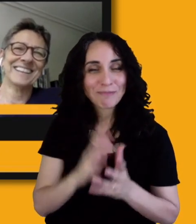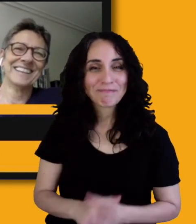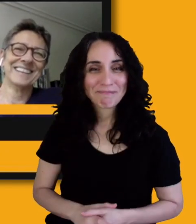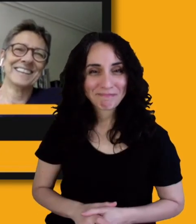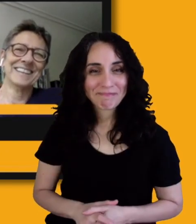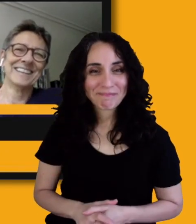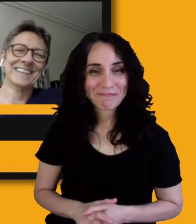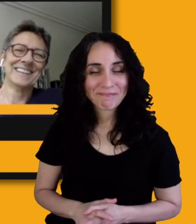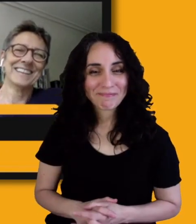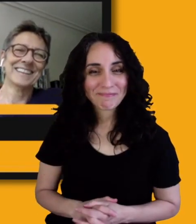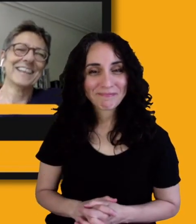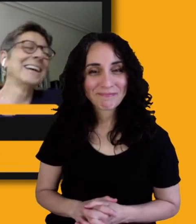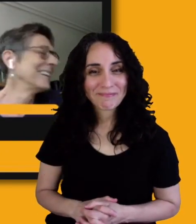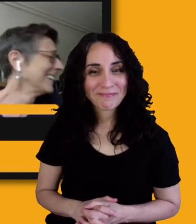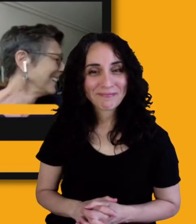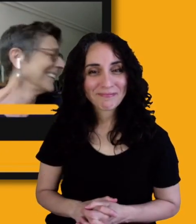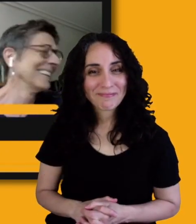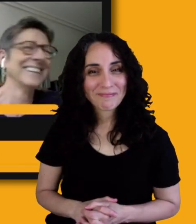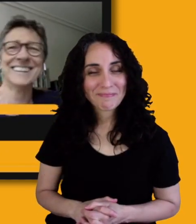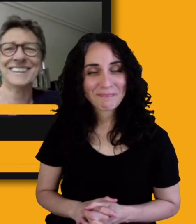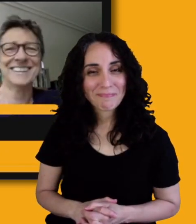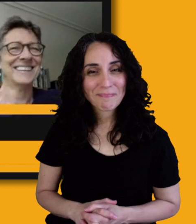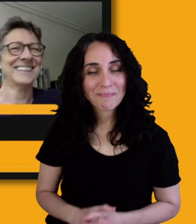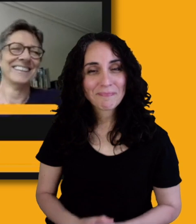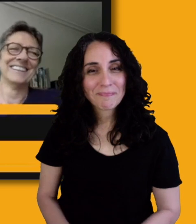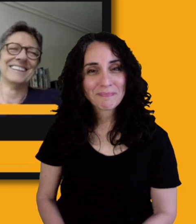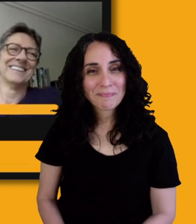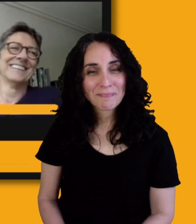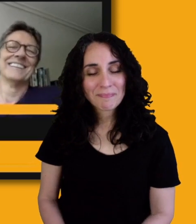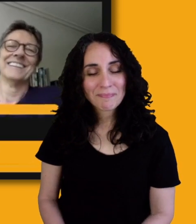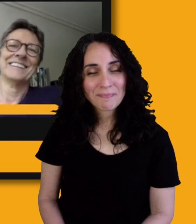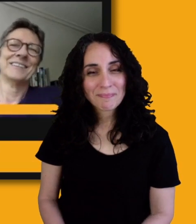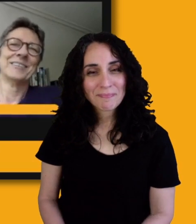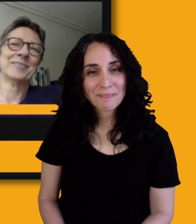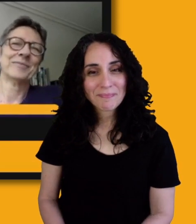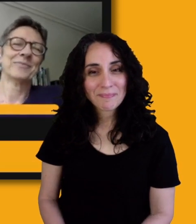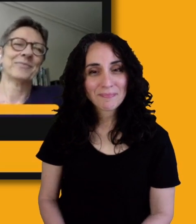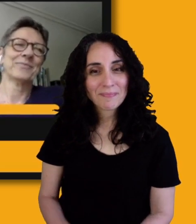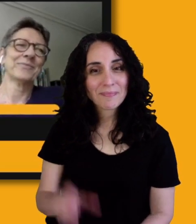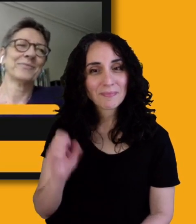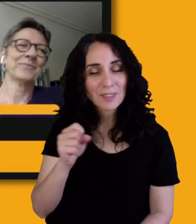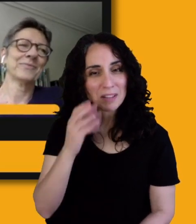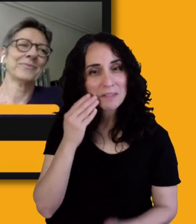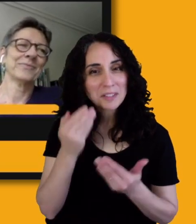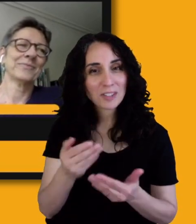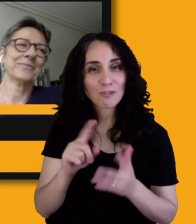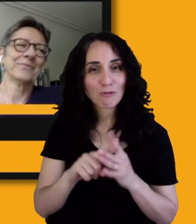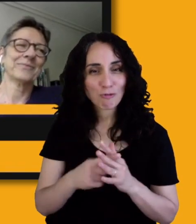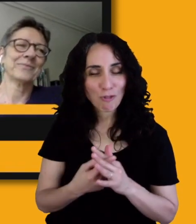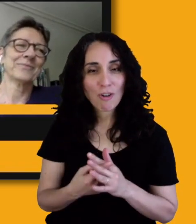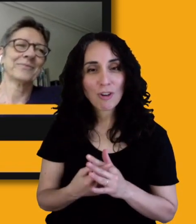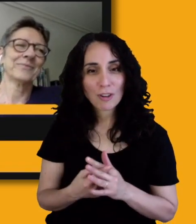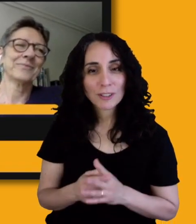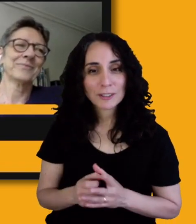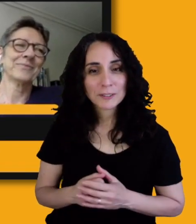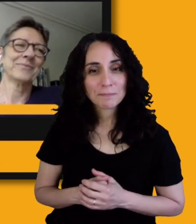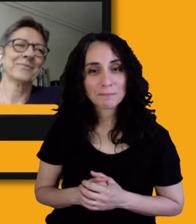you are awesome at telling your own story. But yes, I will start with that. So I